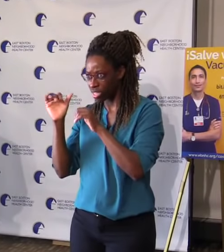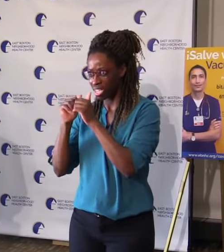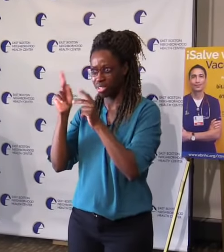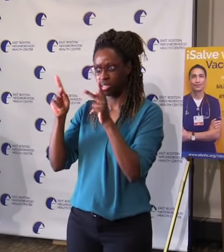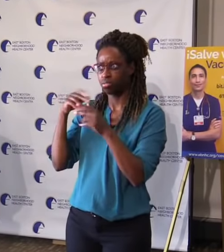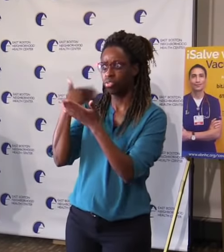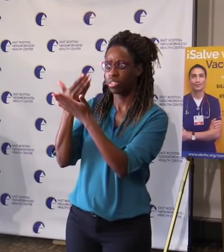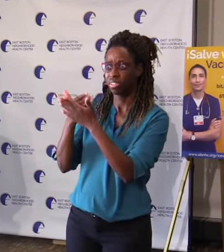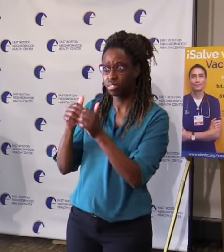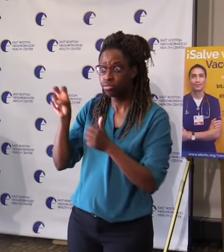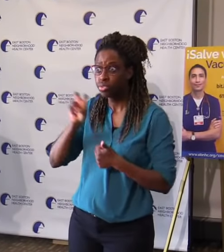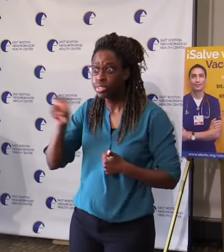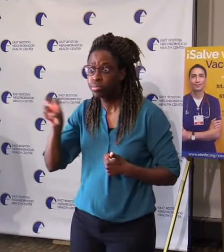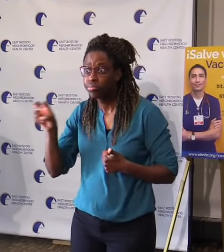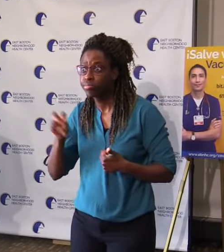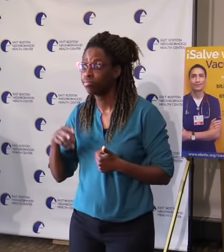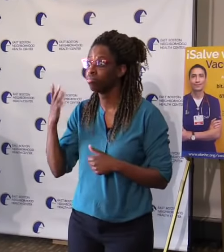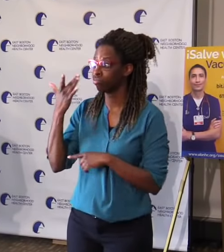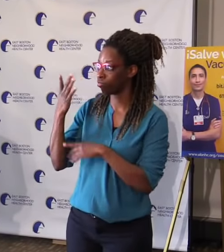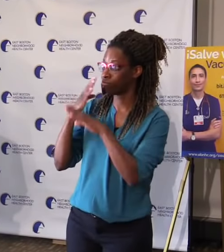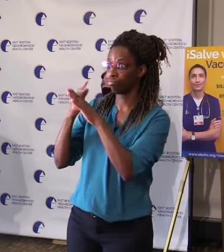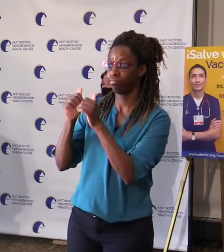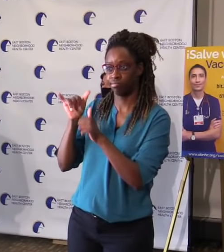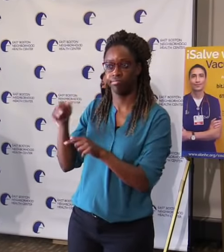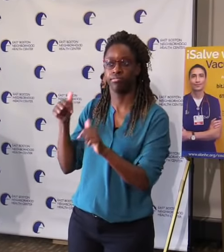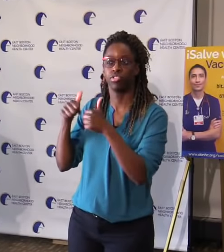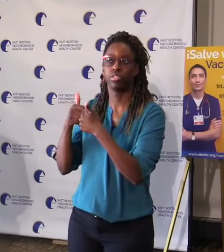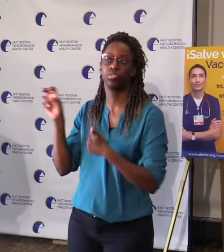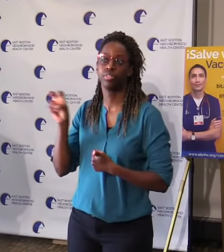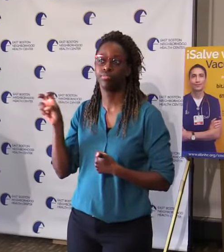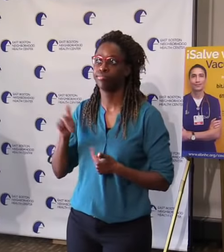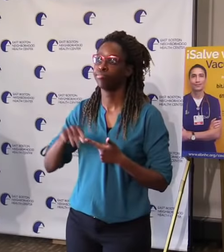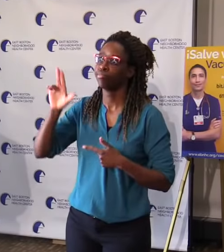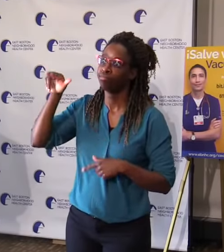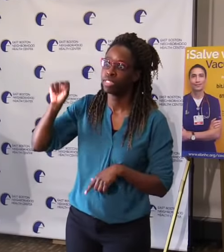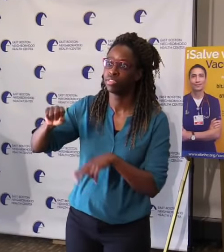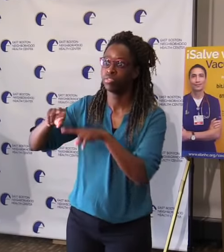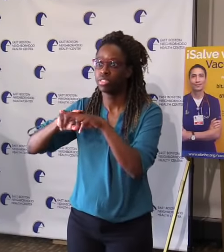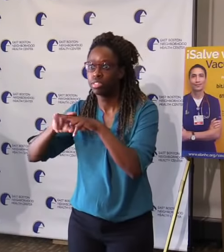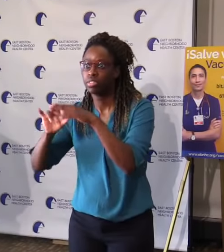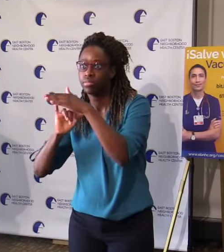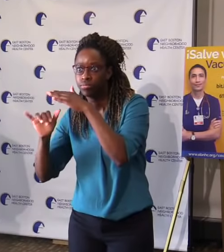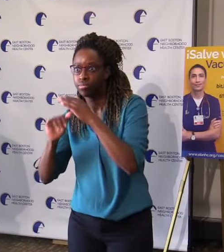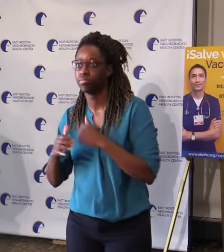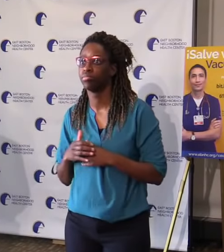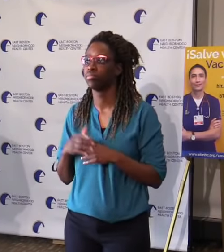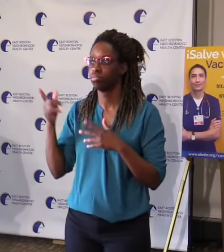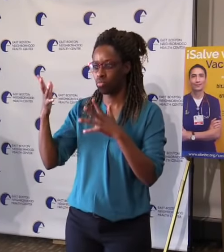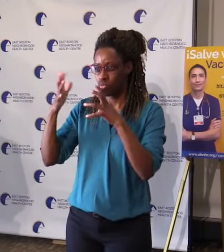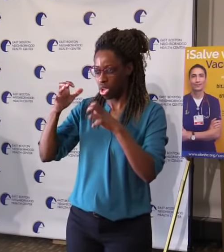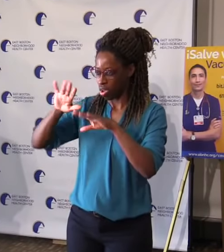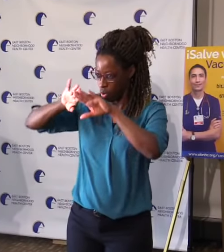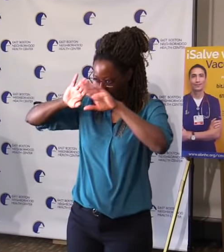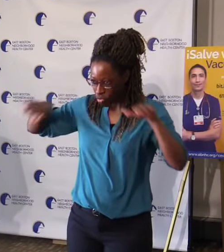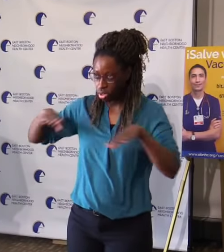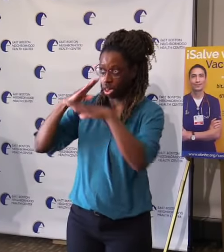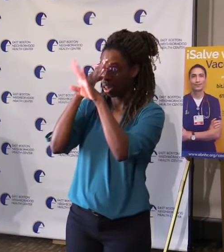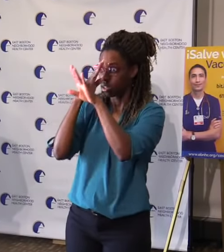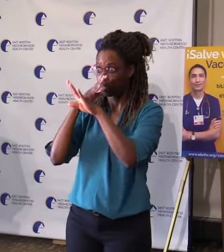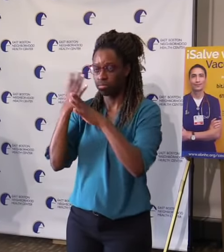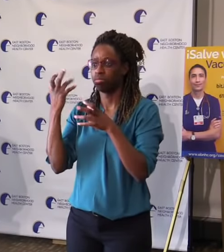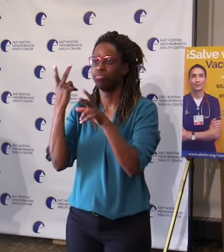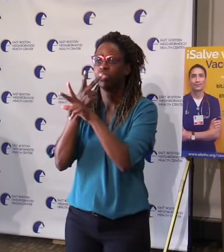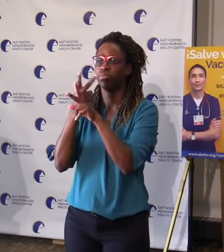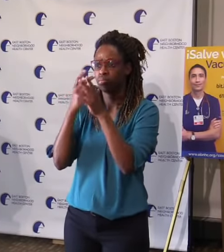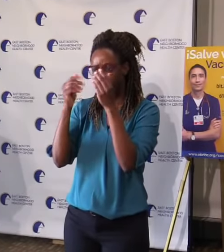about, has been transportation. And today, we want to remove that barrier. So I'm pleased to announce that Blue Cross will